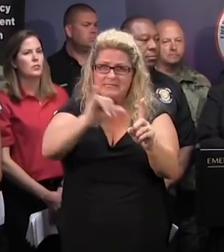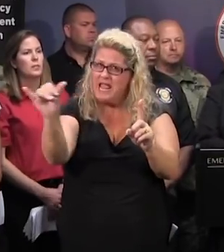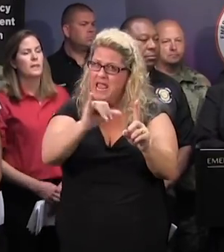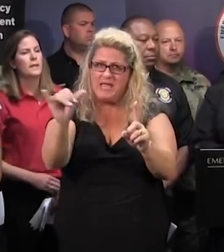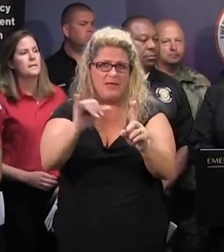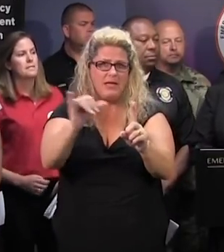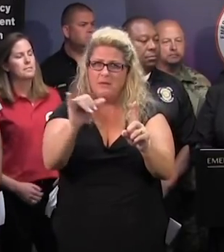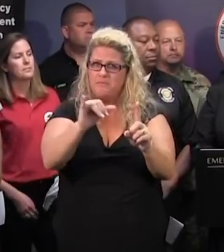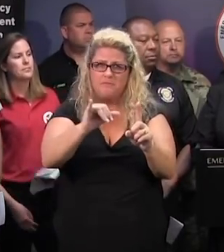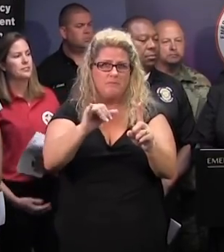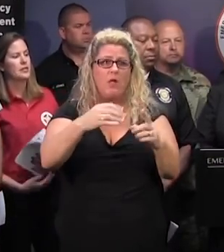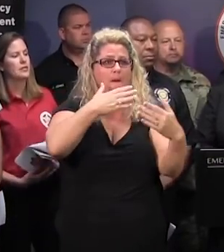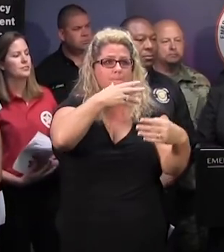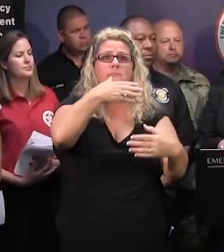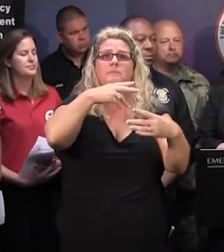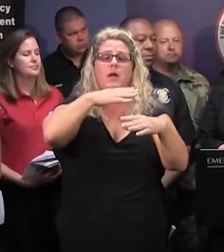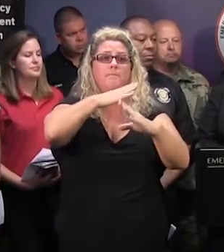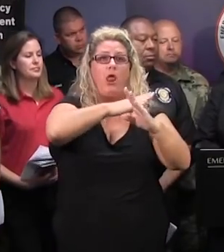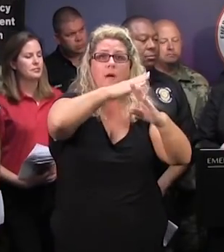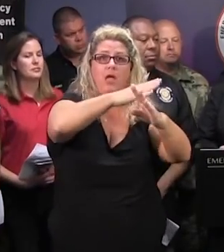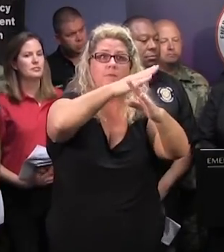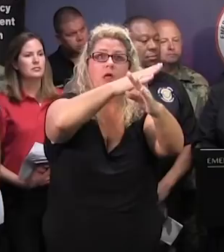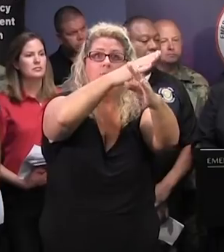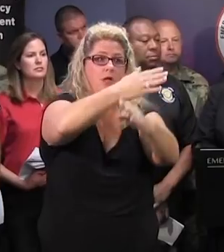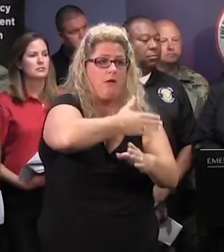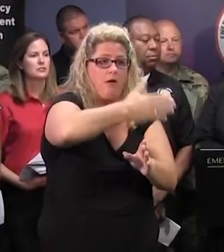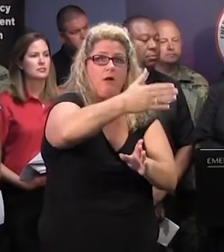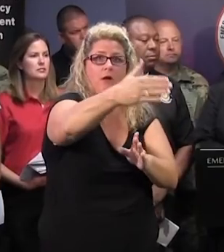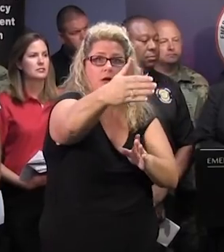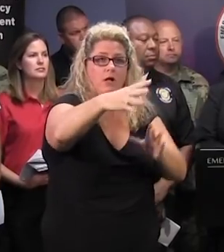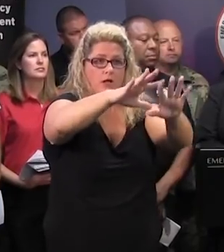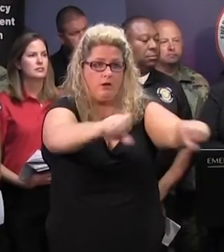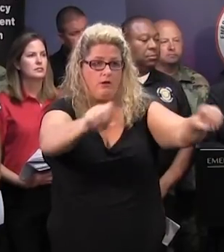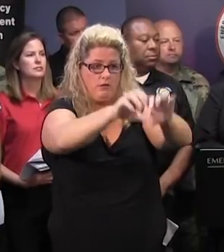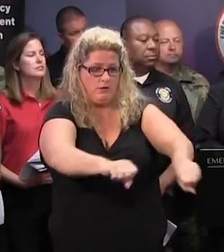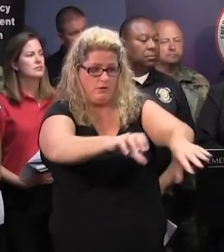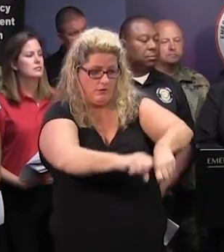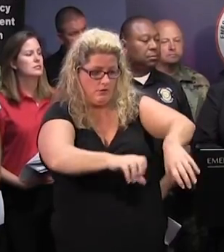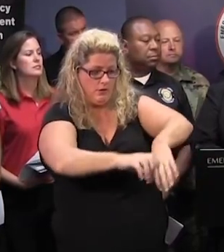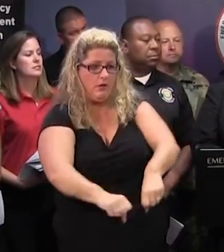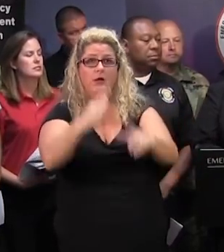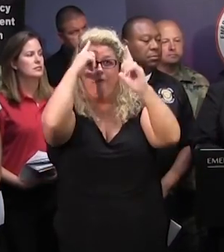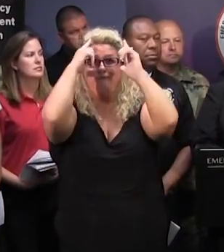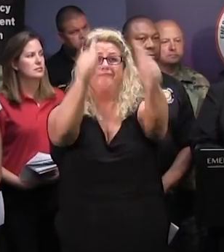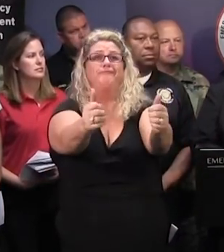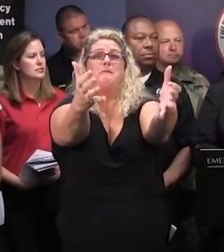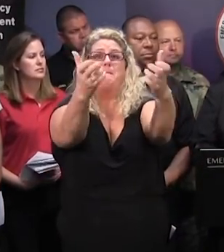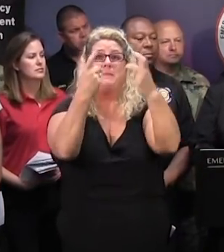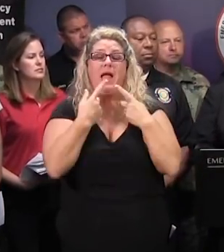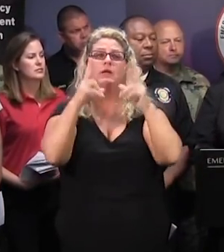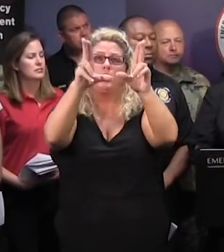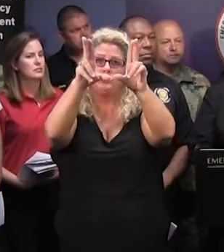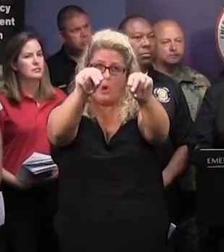unwind that reversal situation this afternoon and early evening. That does not mean that the evacuation order has been lifted